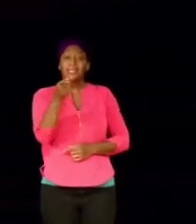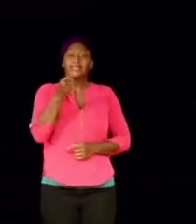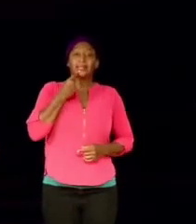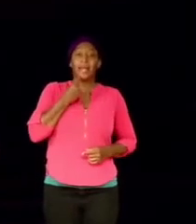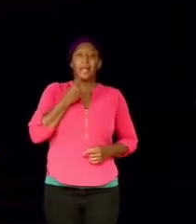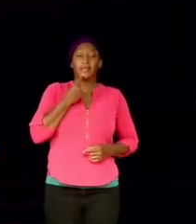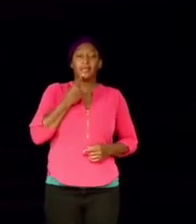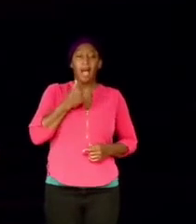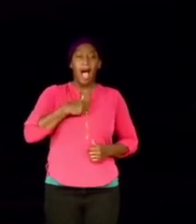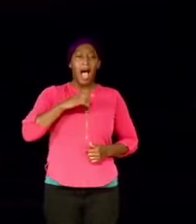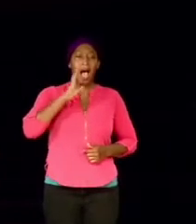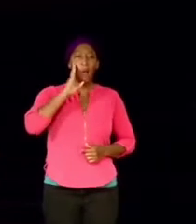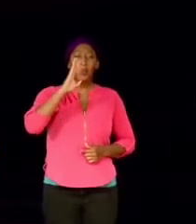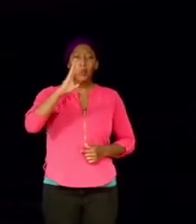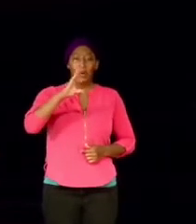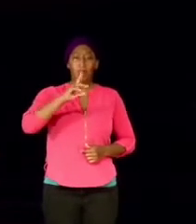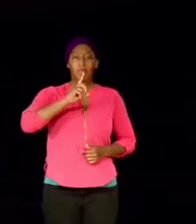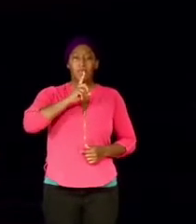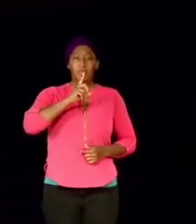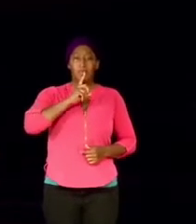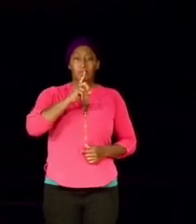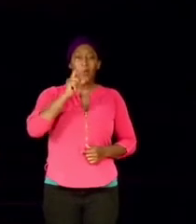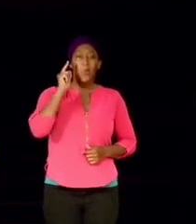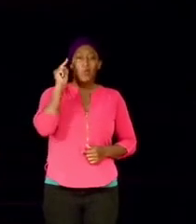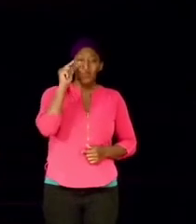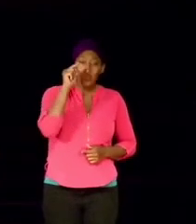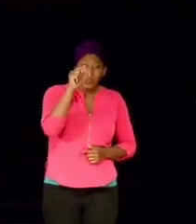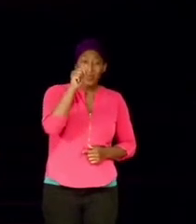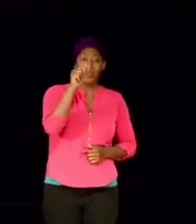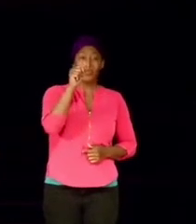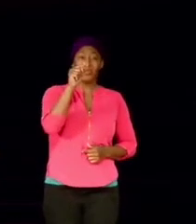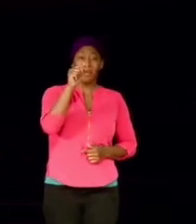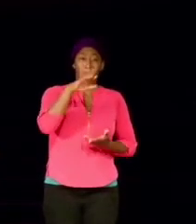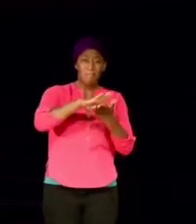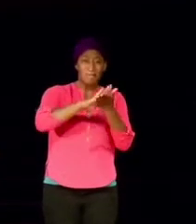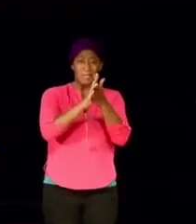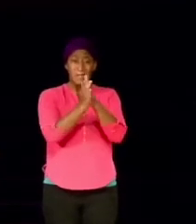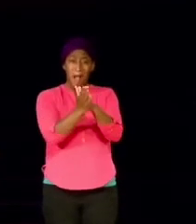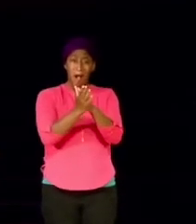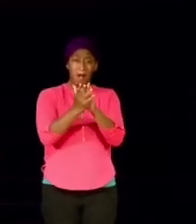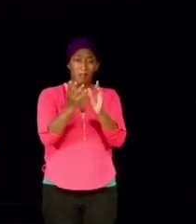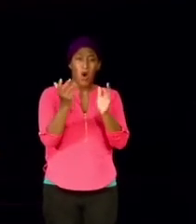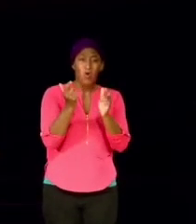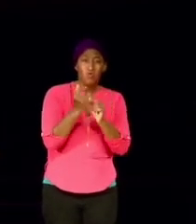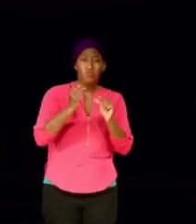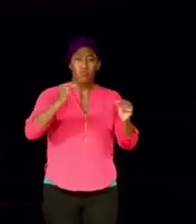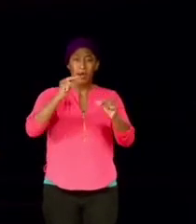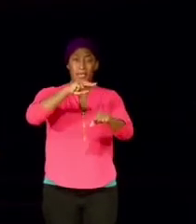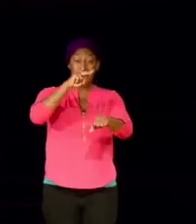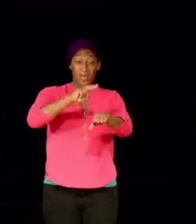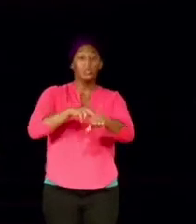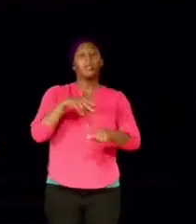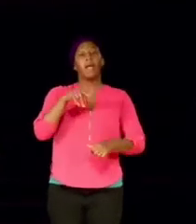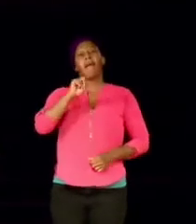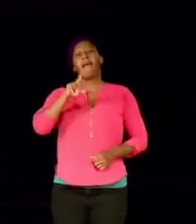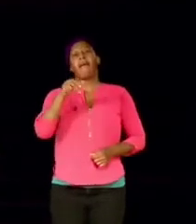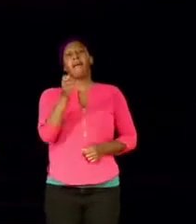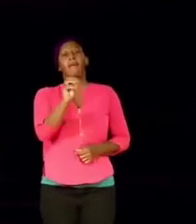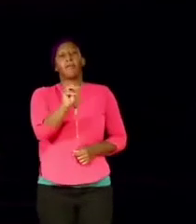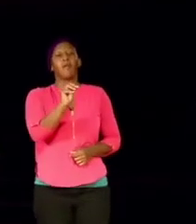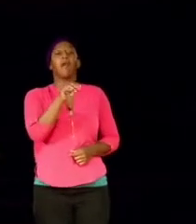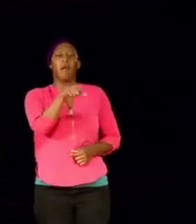will make you into a great nation. He said, Abe, I'm going to bless you.